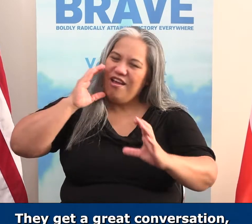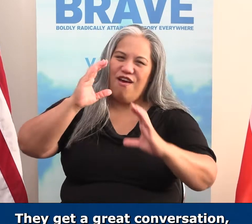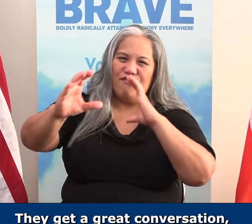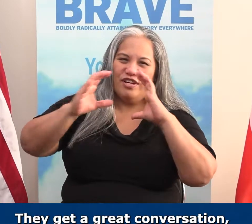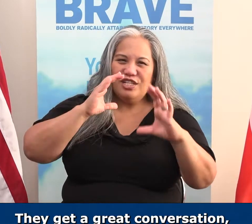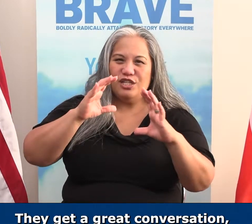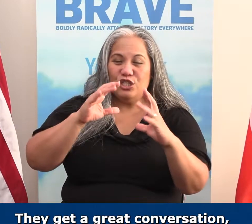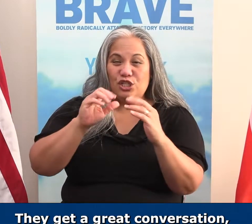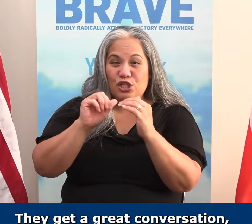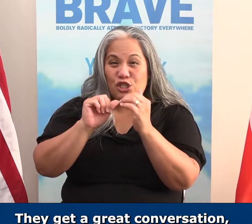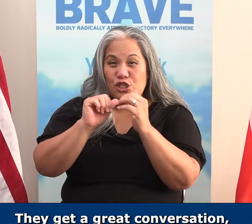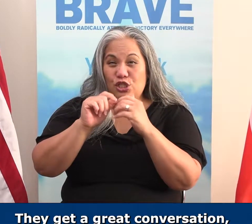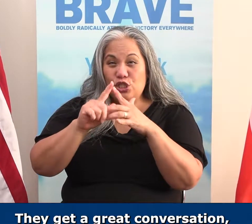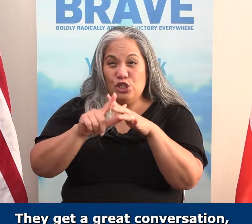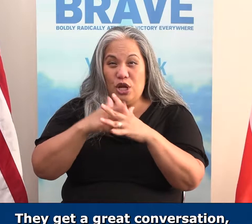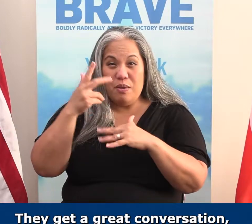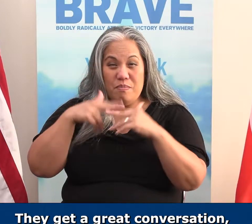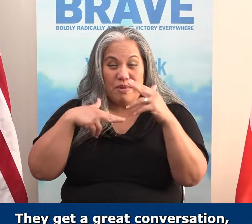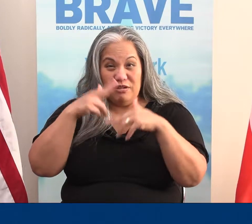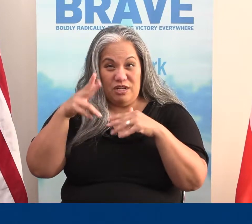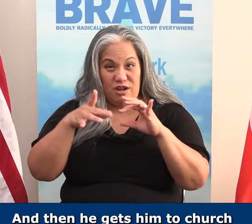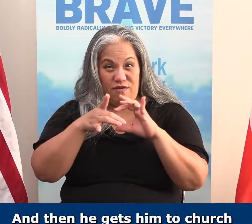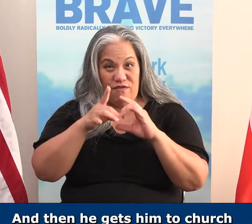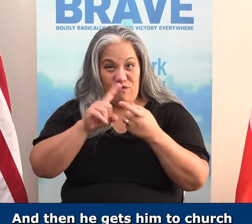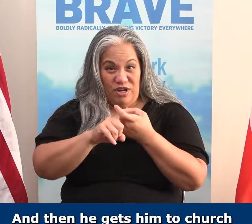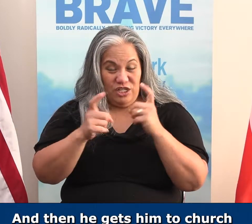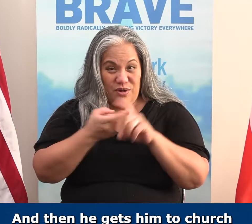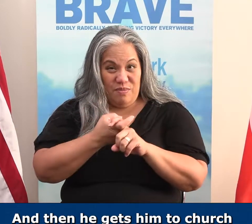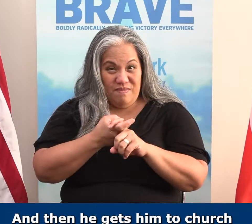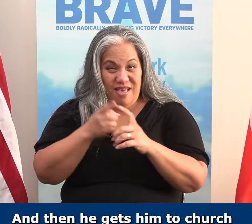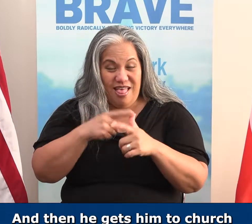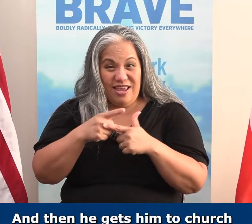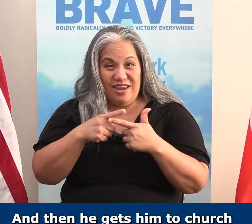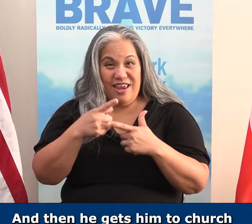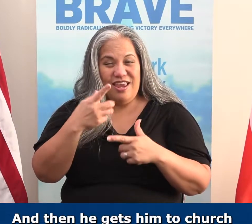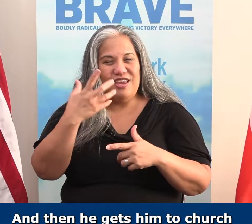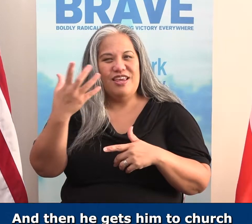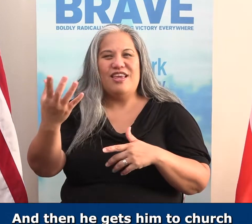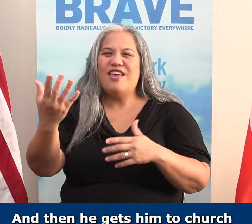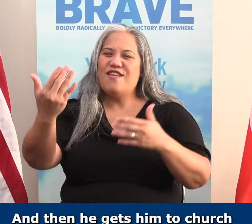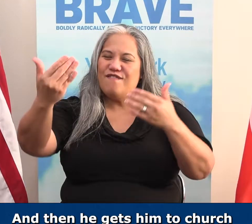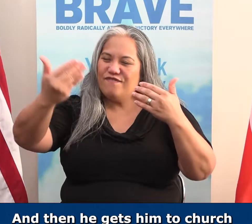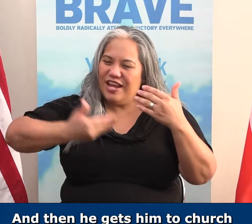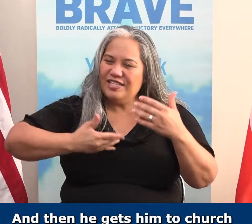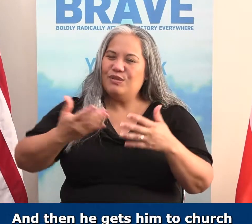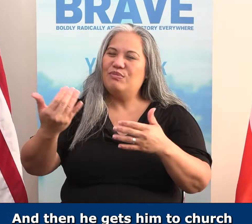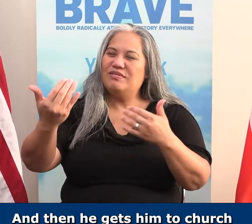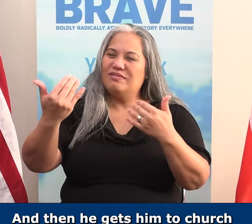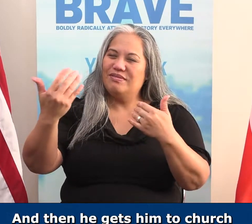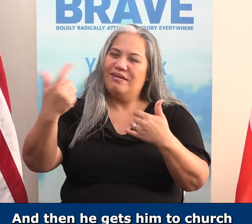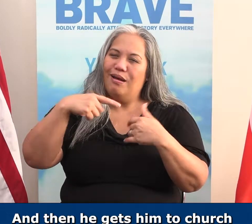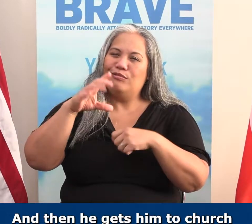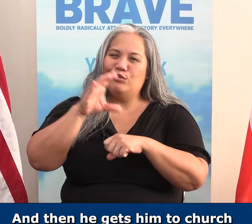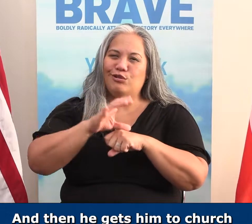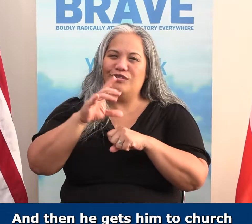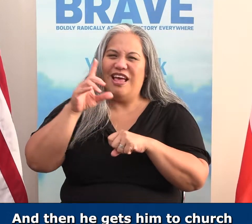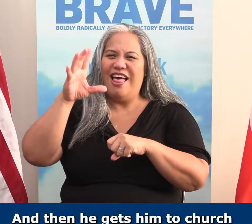conversation, start building a friendship. And then he gets them to church and the guy is flat fired